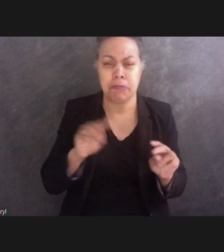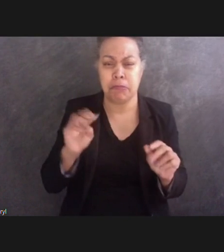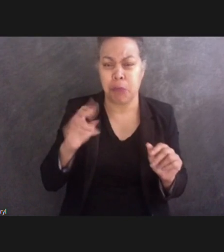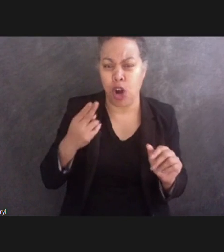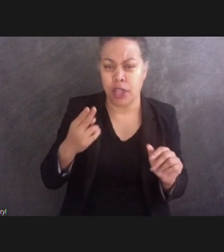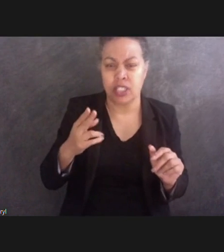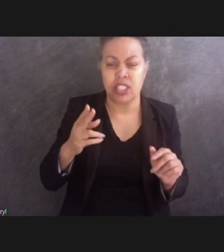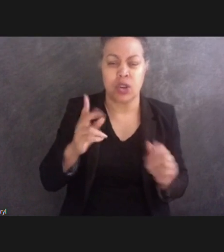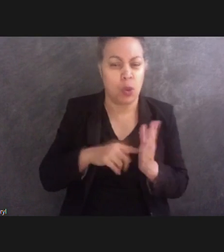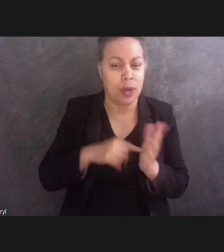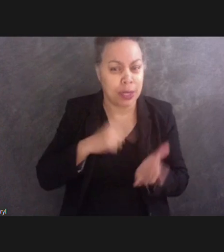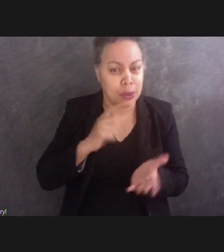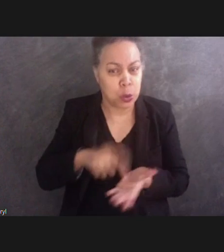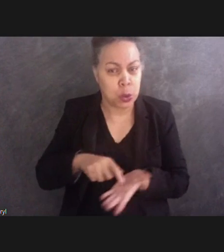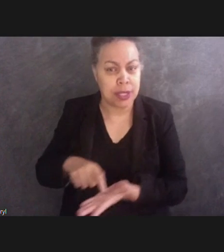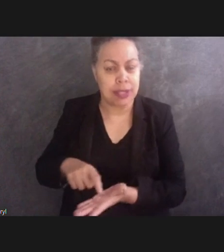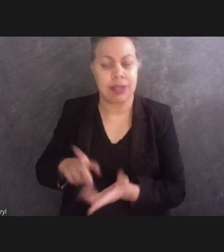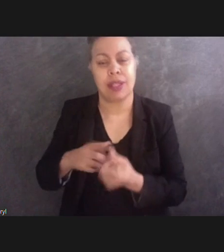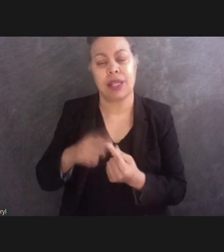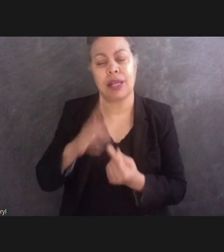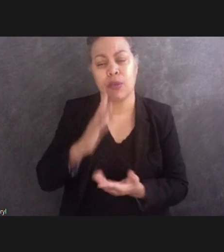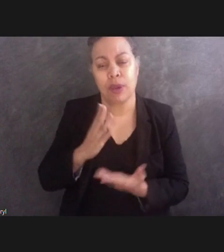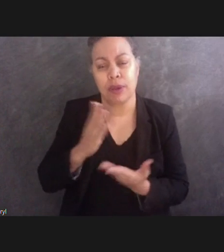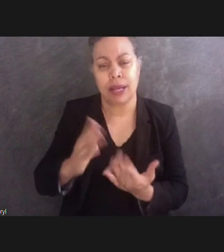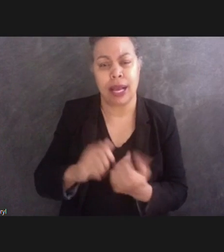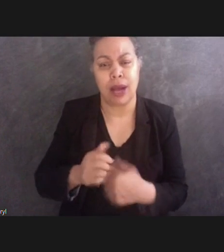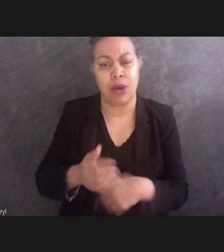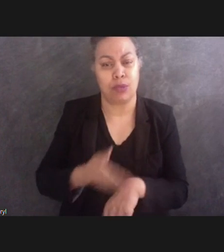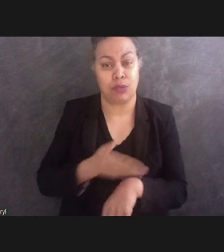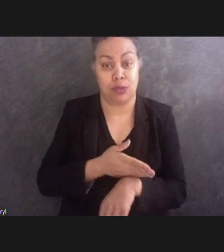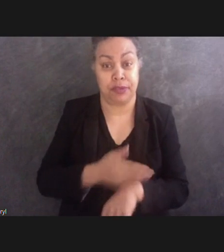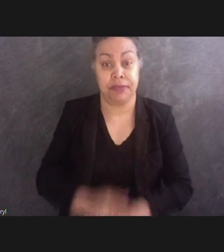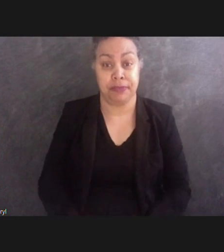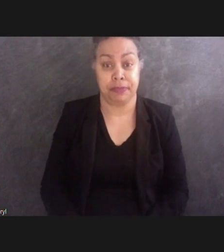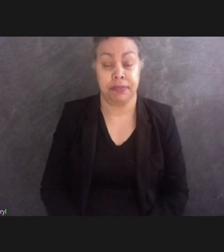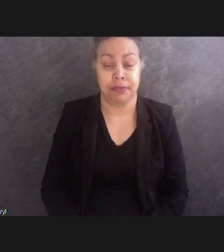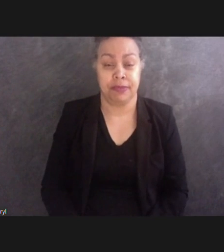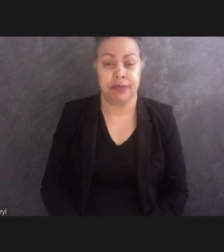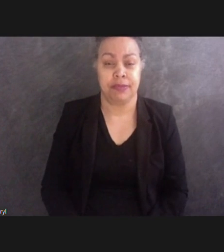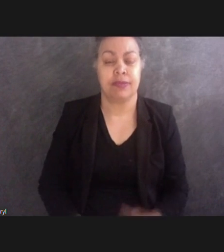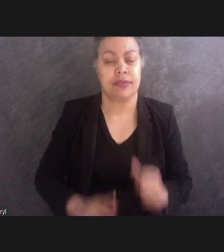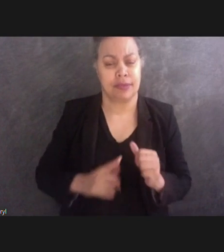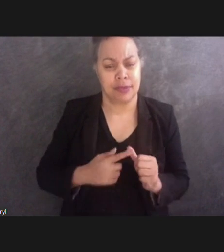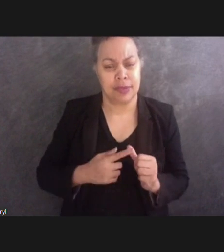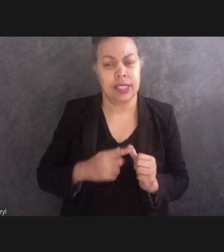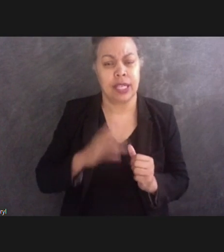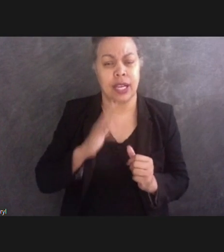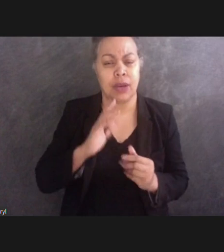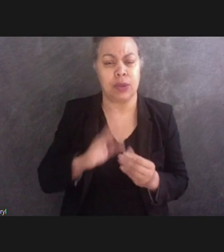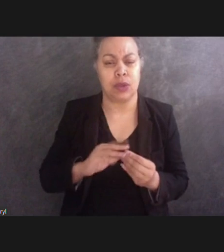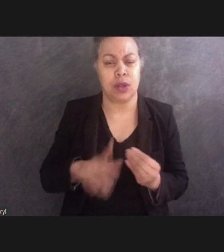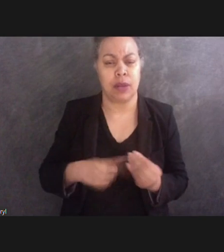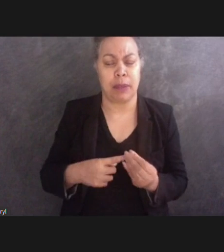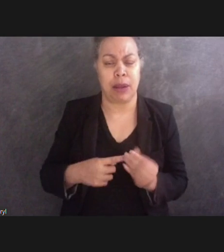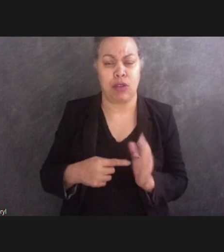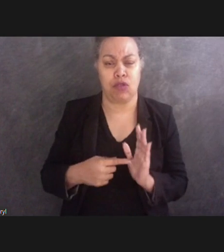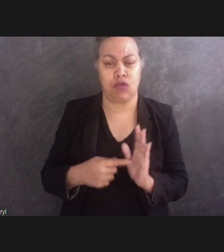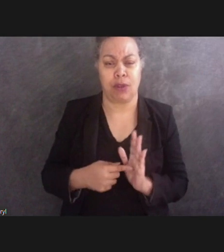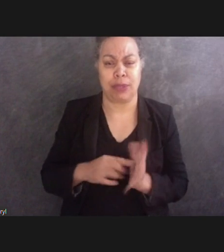recommendations for improvements. First, I will talk about the representation of braille depicted on the